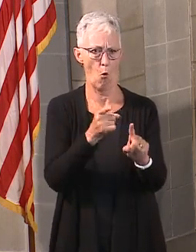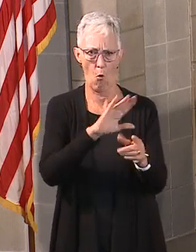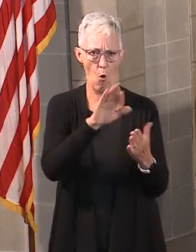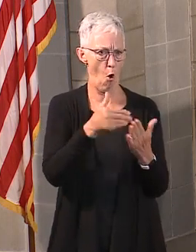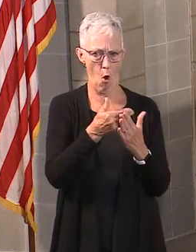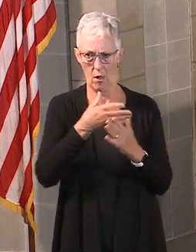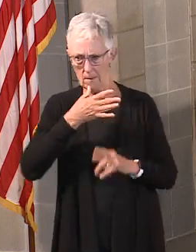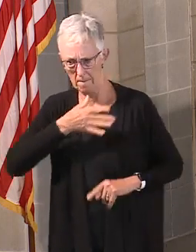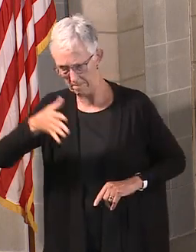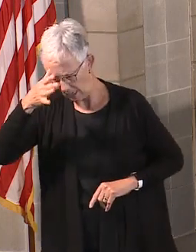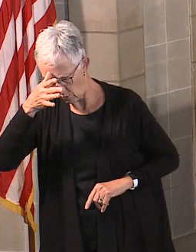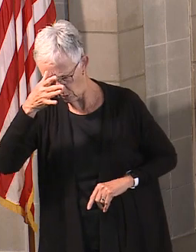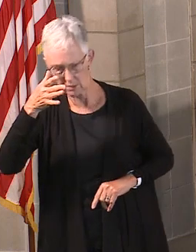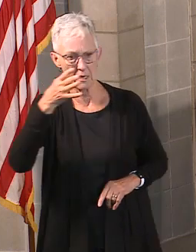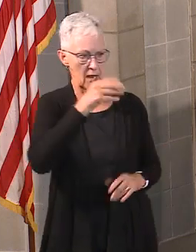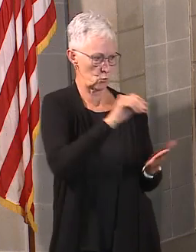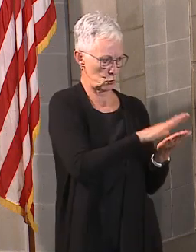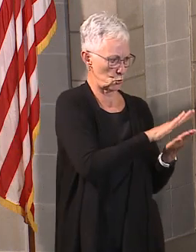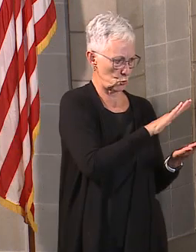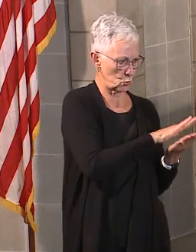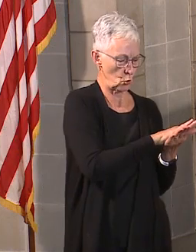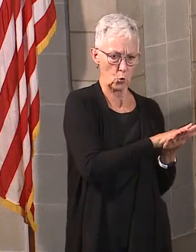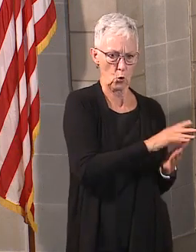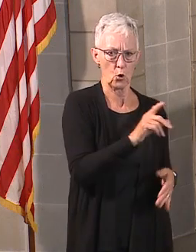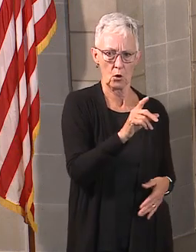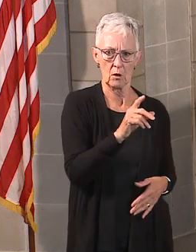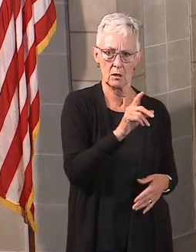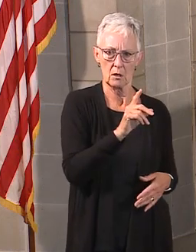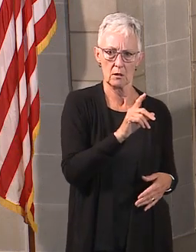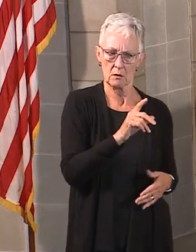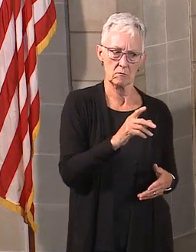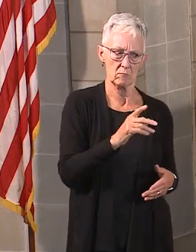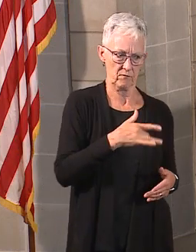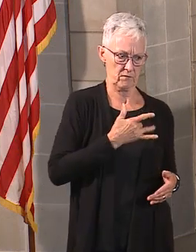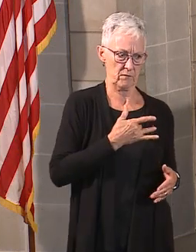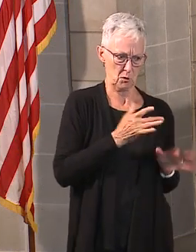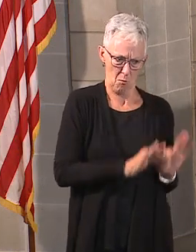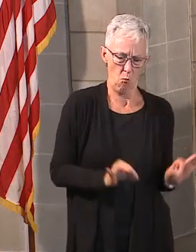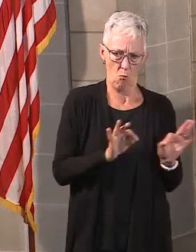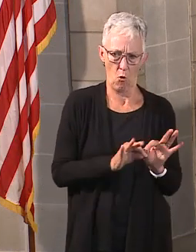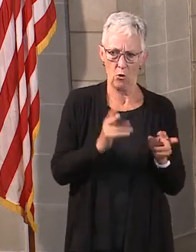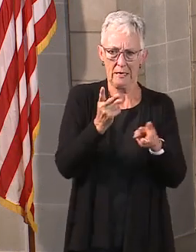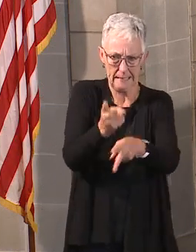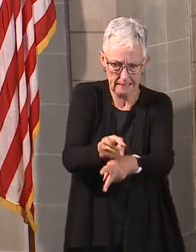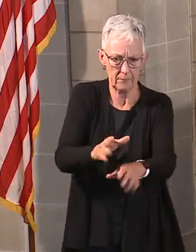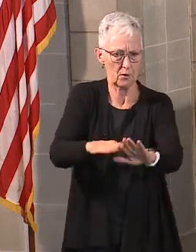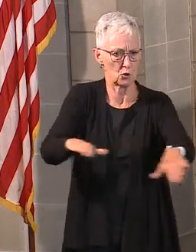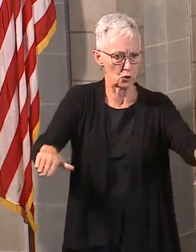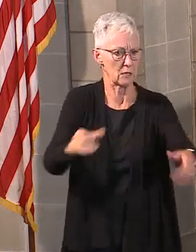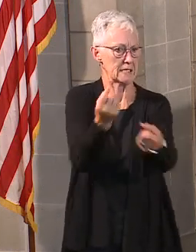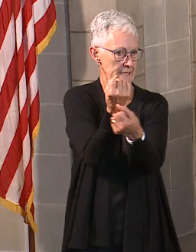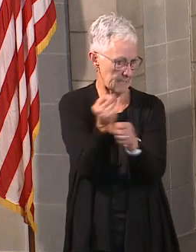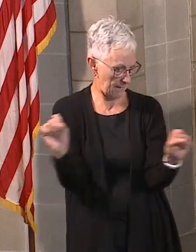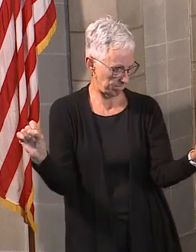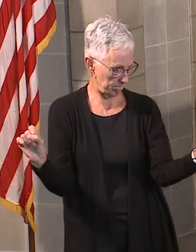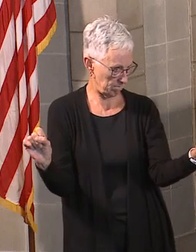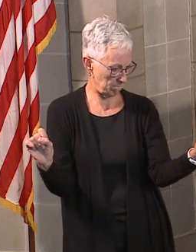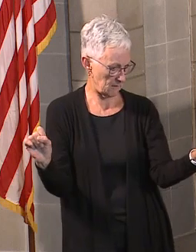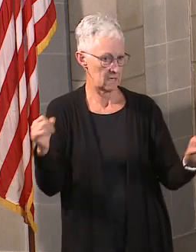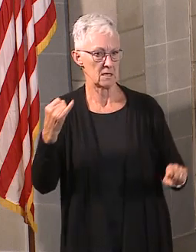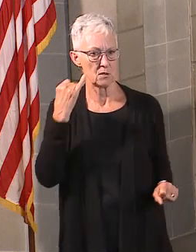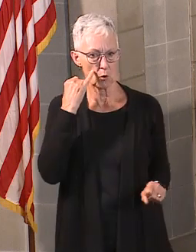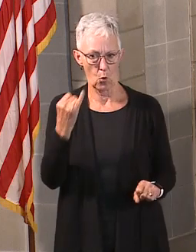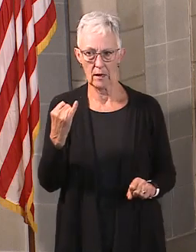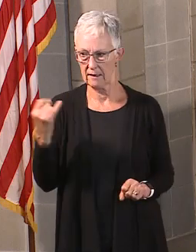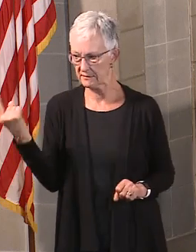that if parents believe their children have vulnerabilities, that they're working with their school officials. So if there is something there, working closely with your